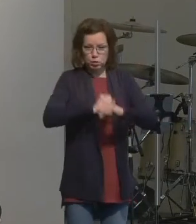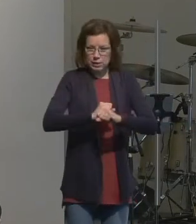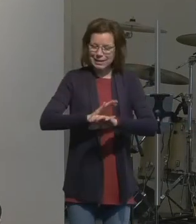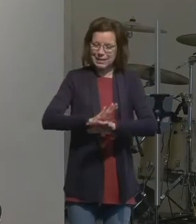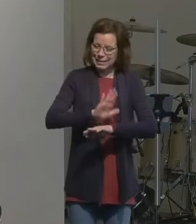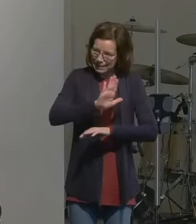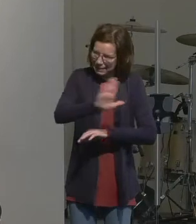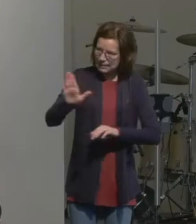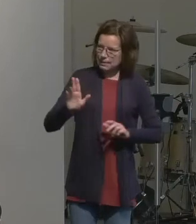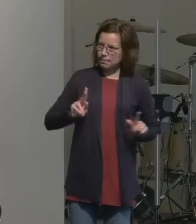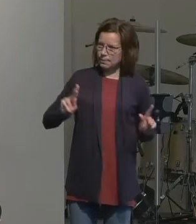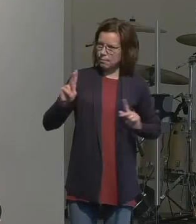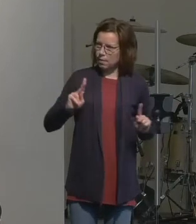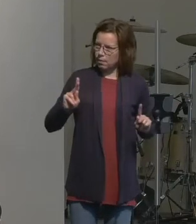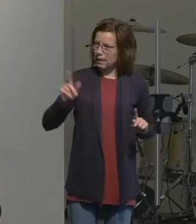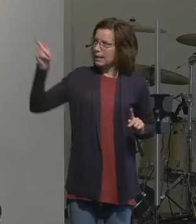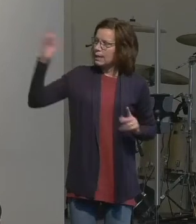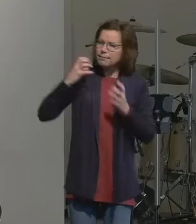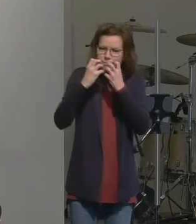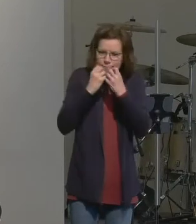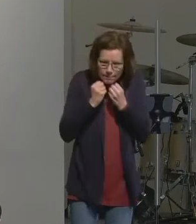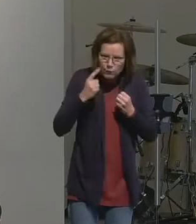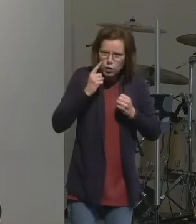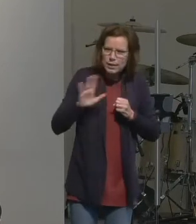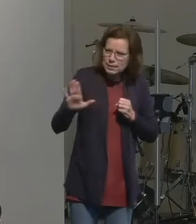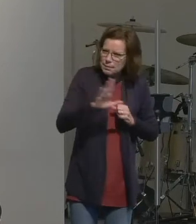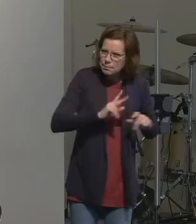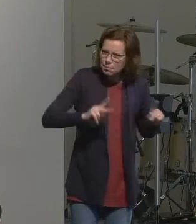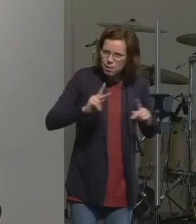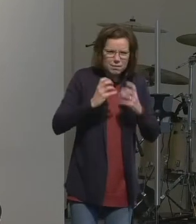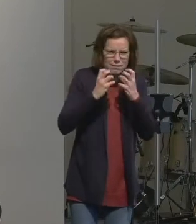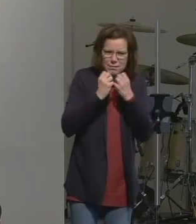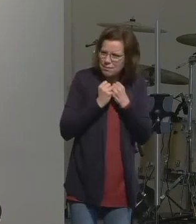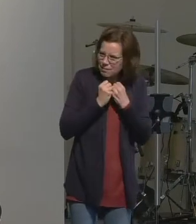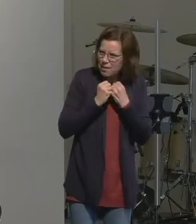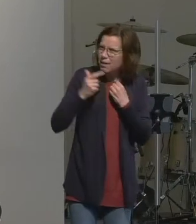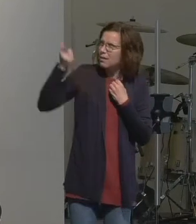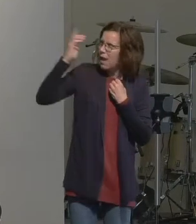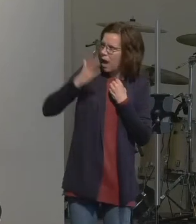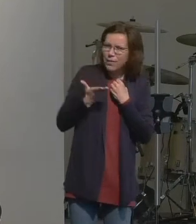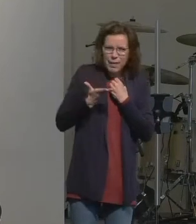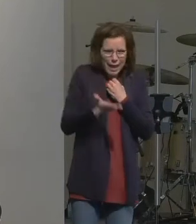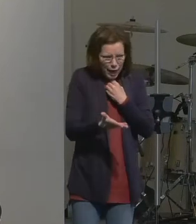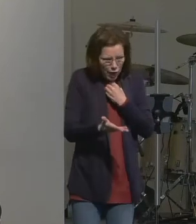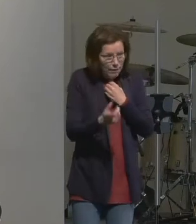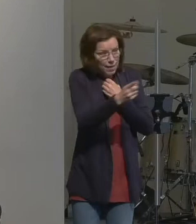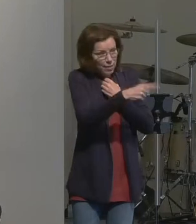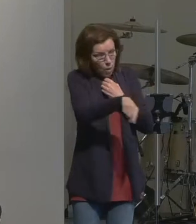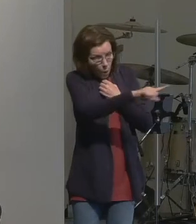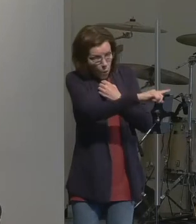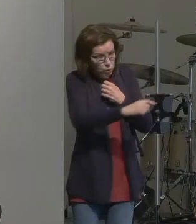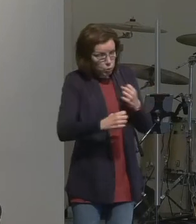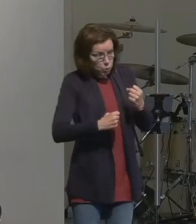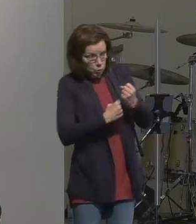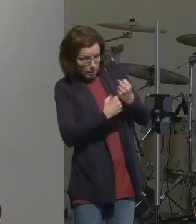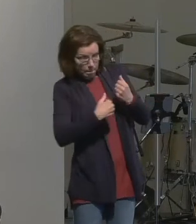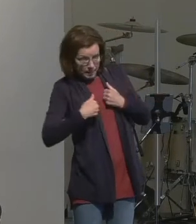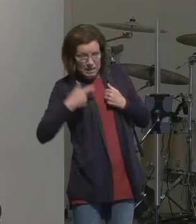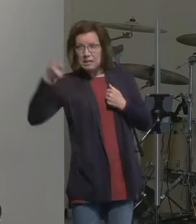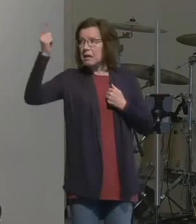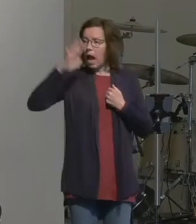means he's concerned about his own because how else would God ever be there to bless those who bless you if he wasn't concerned about you